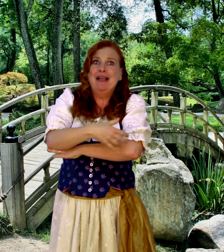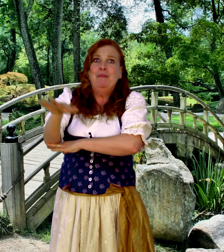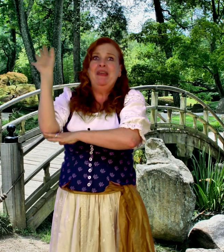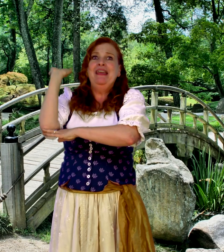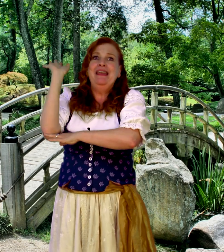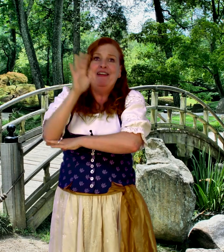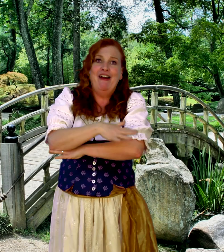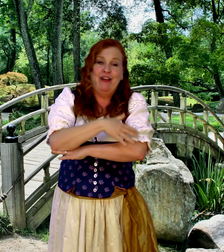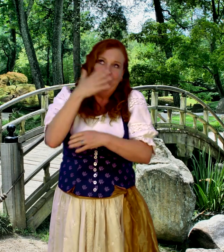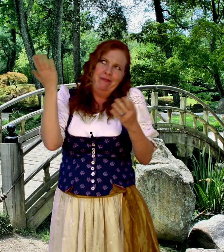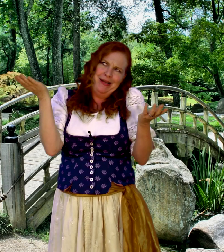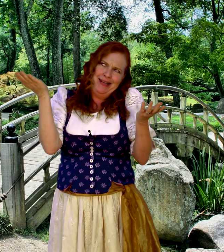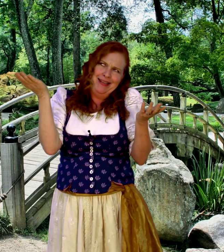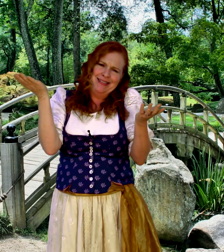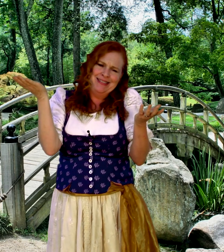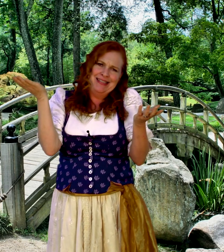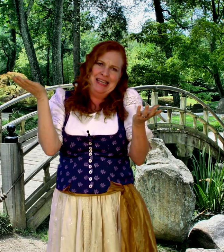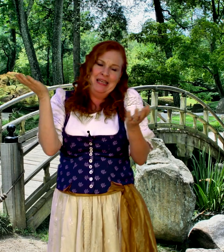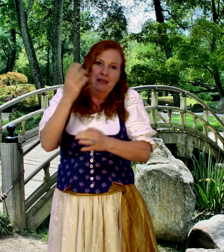Peacock, peacock, what do you say?